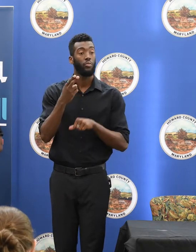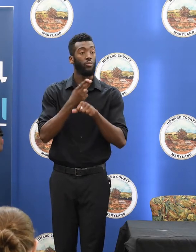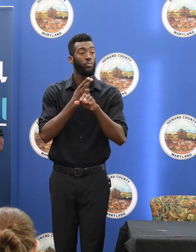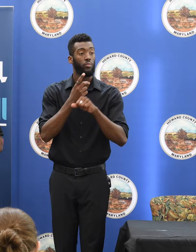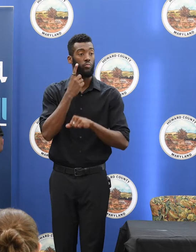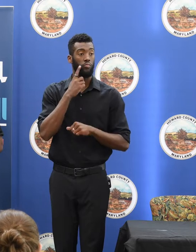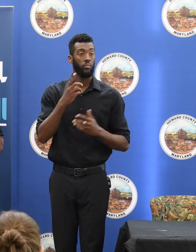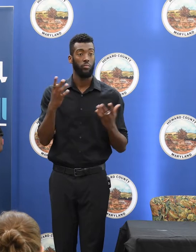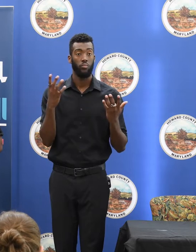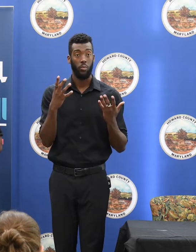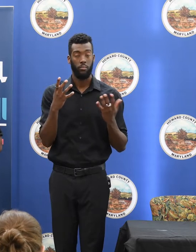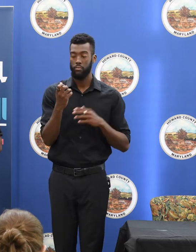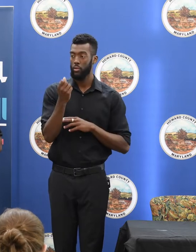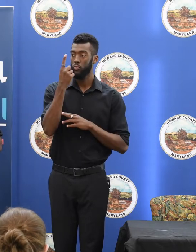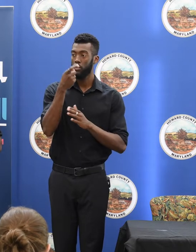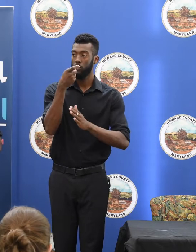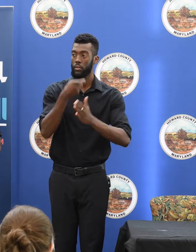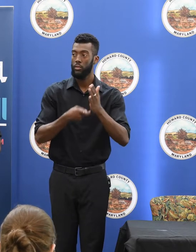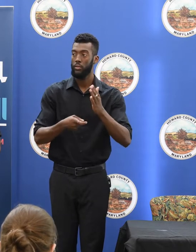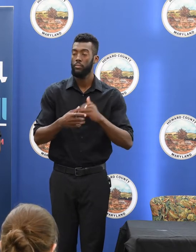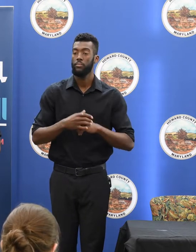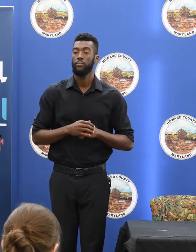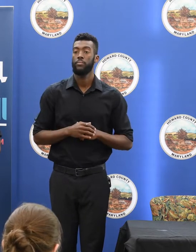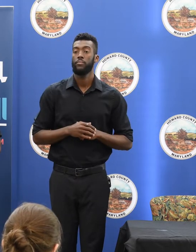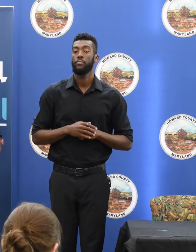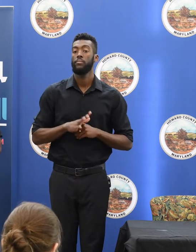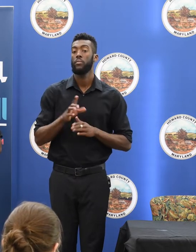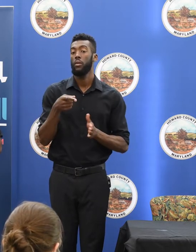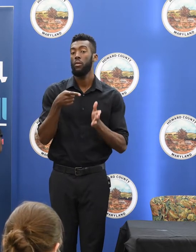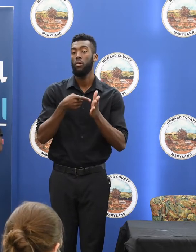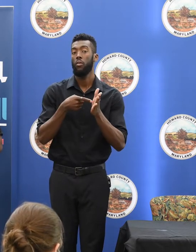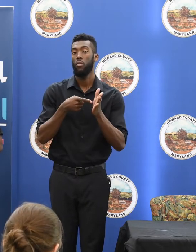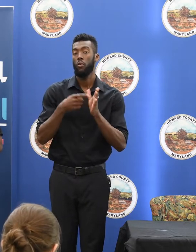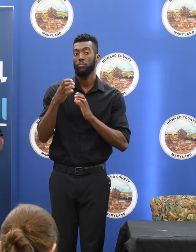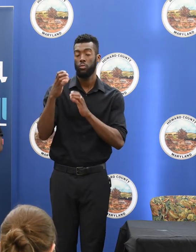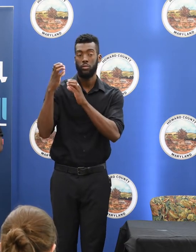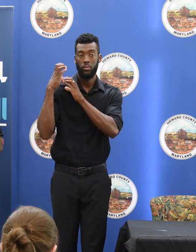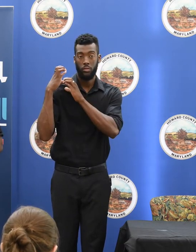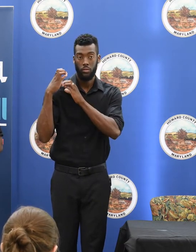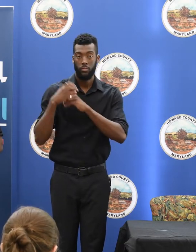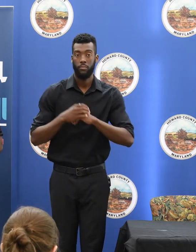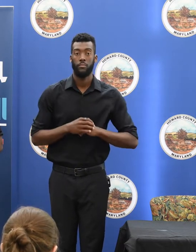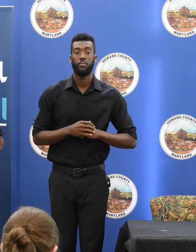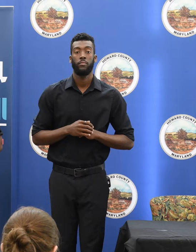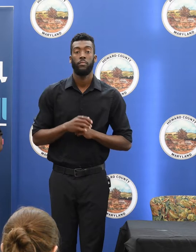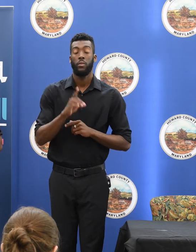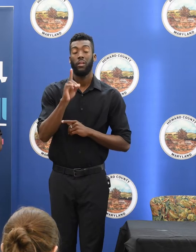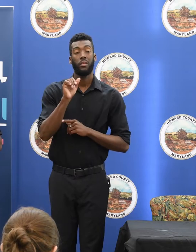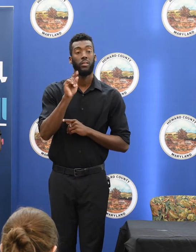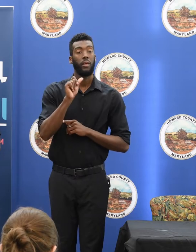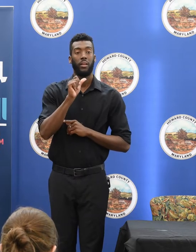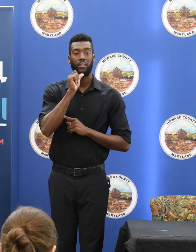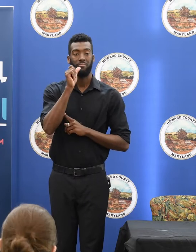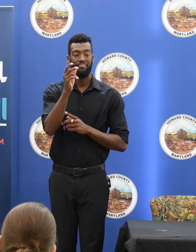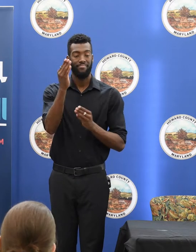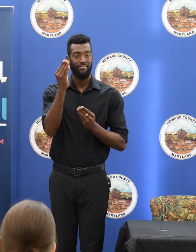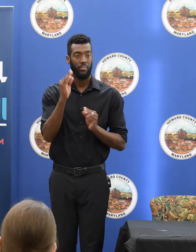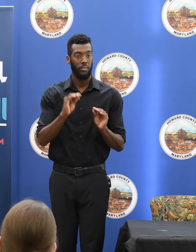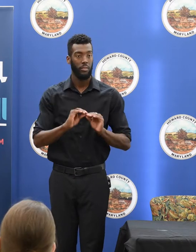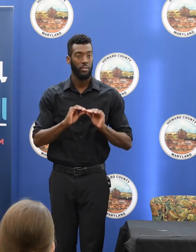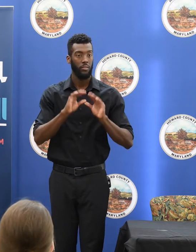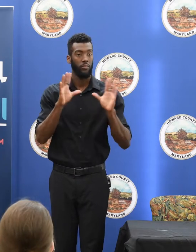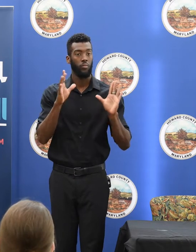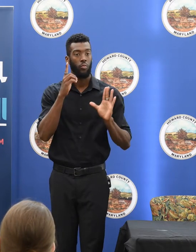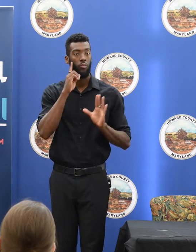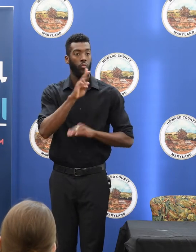understand price and the cost burden to insurers. That data does not give us visibility to the cost burden to